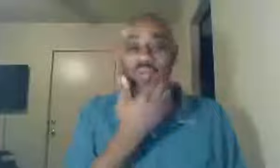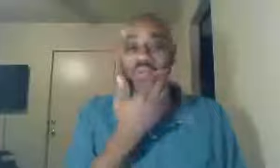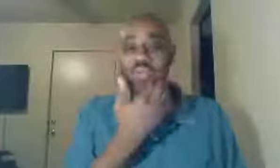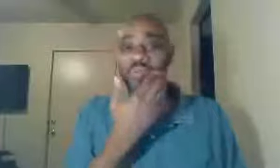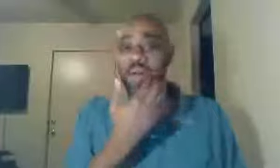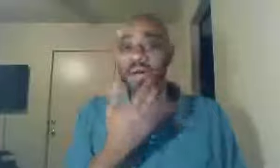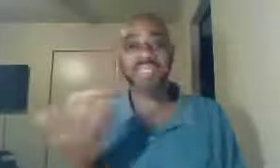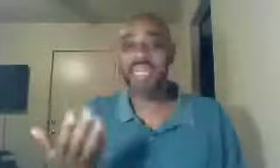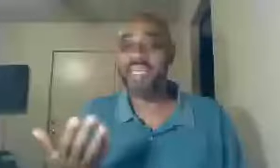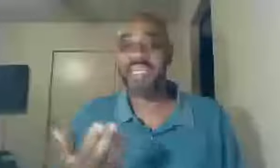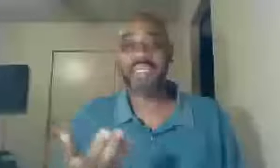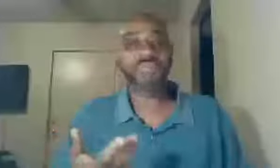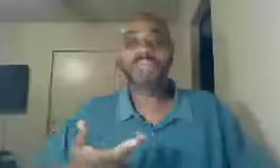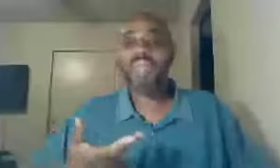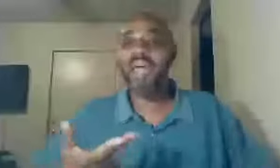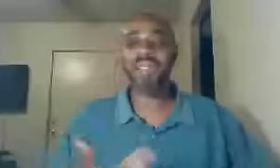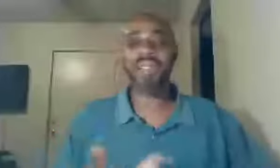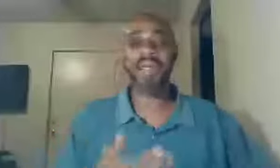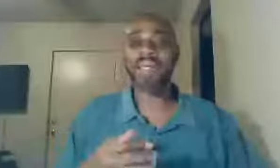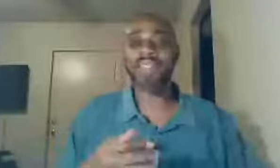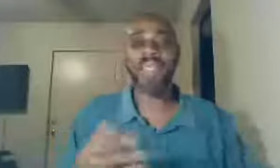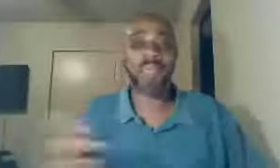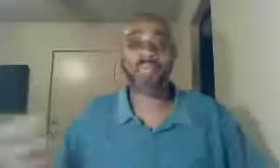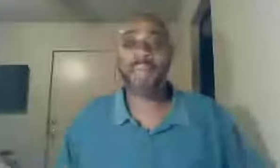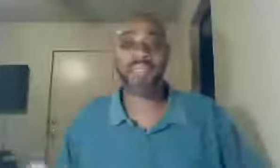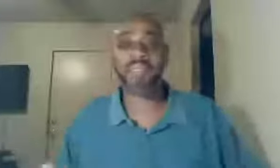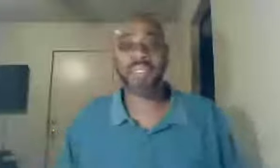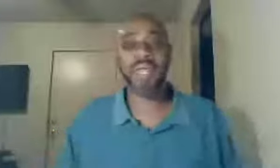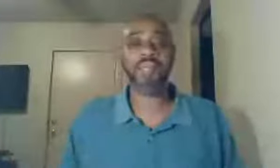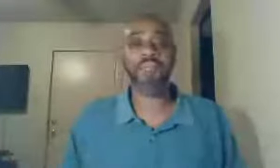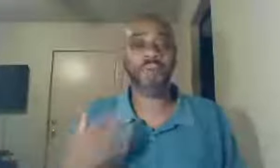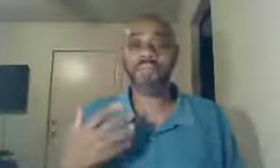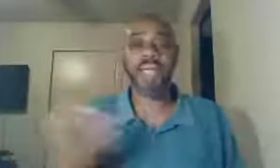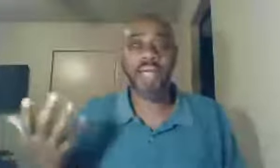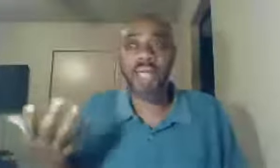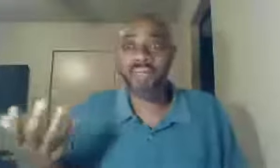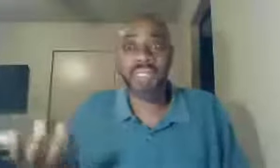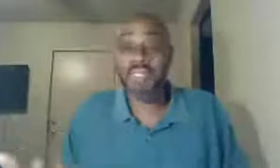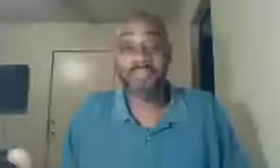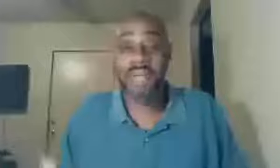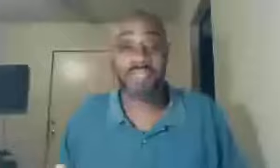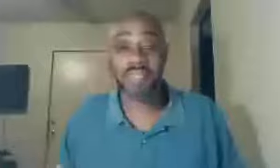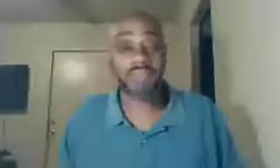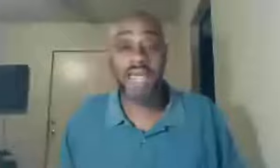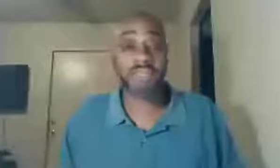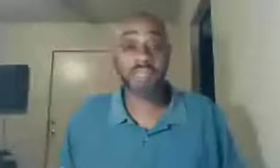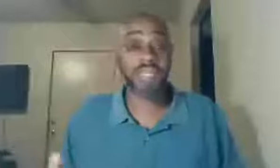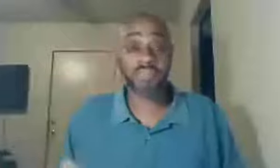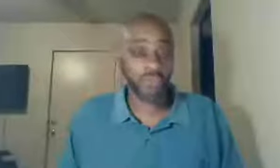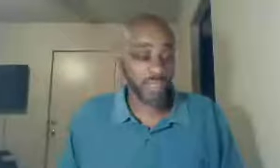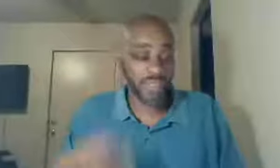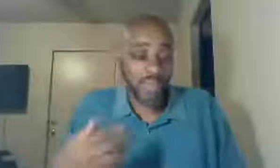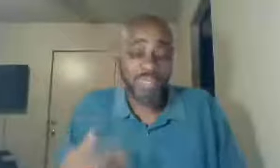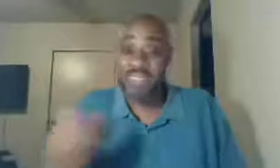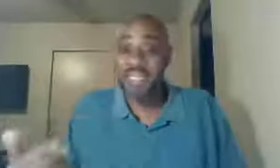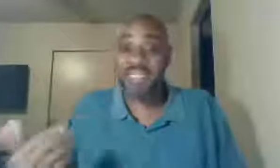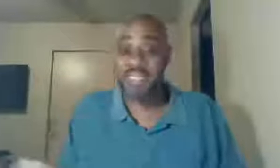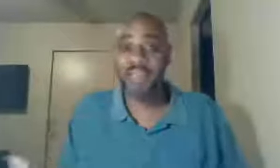so Paul is saying, look, I'm not saying that baptism, is not important, but I really didn't baptize, many of you, because that wasn't necessarily,